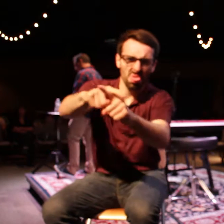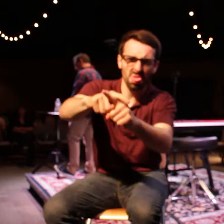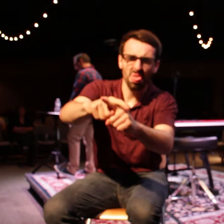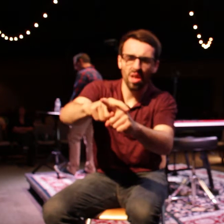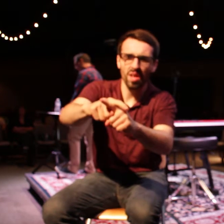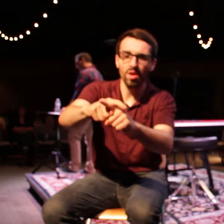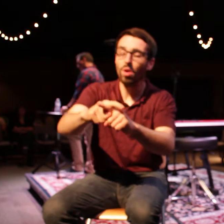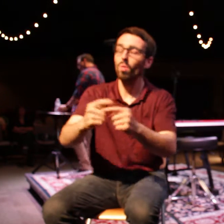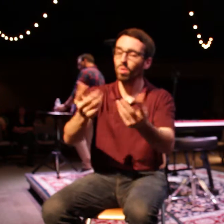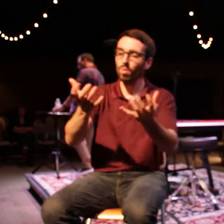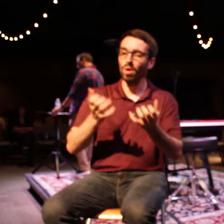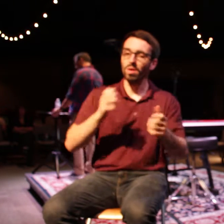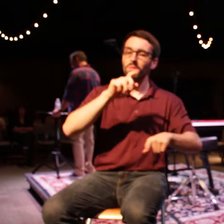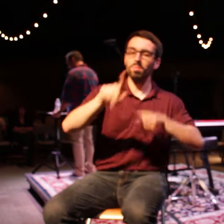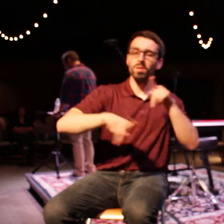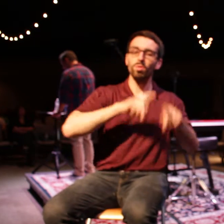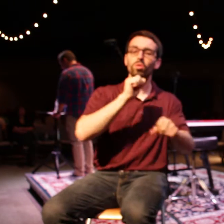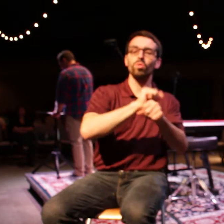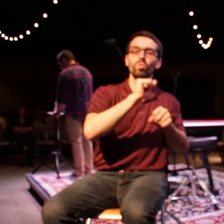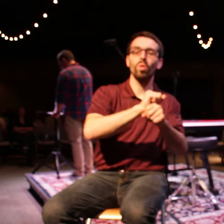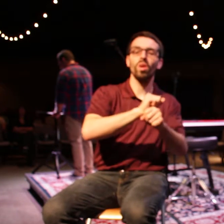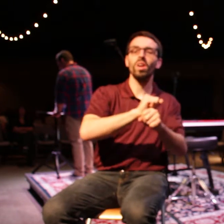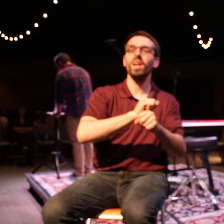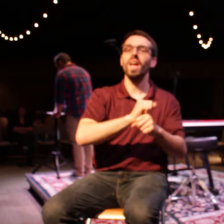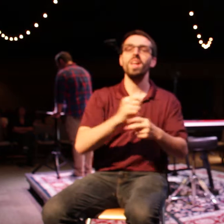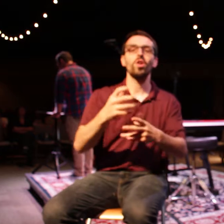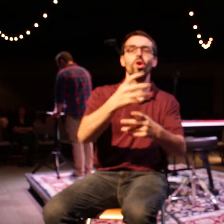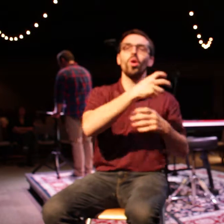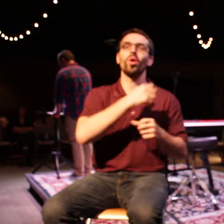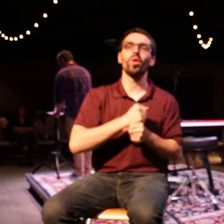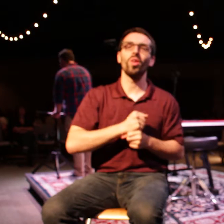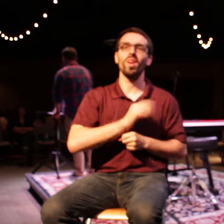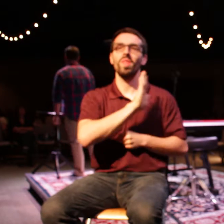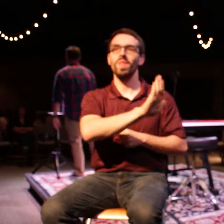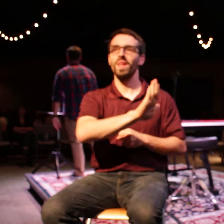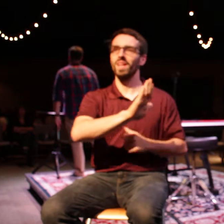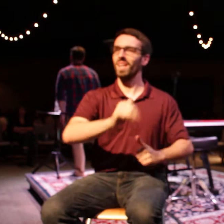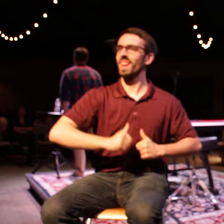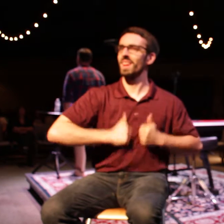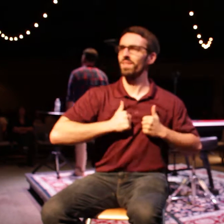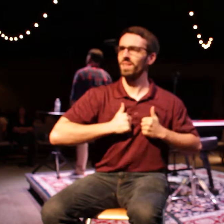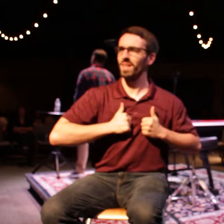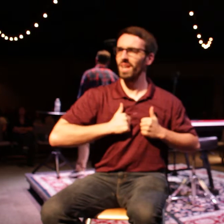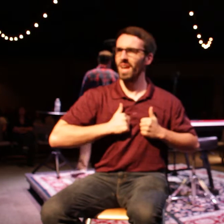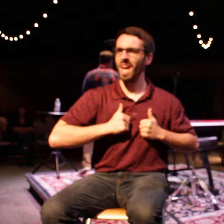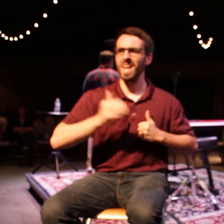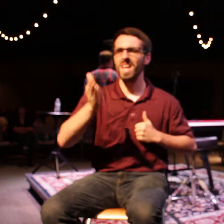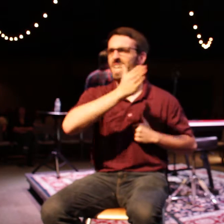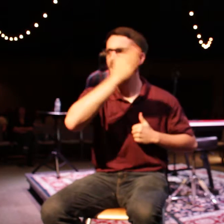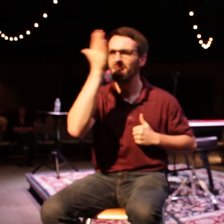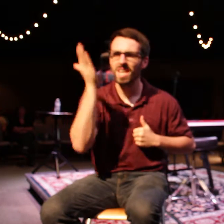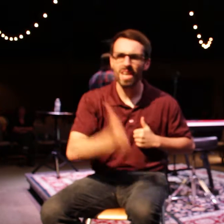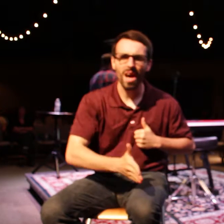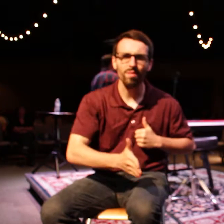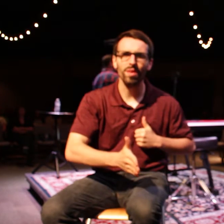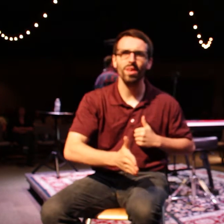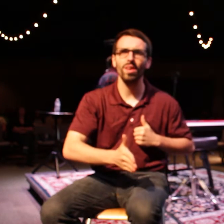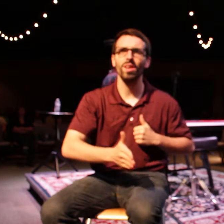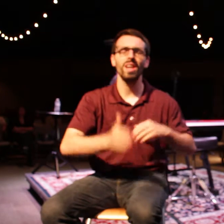As for the rest of you, dear brothers and sisters, never get tired of doing good. There's something